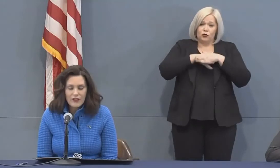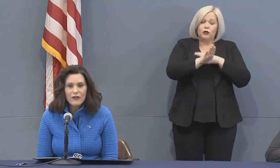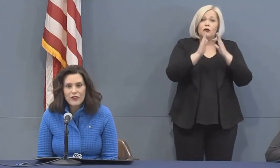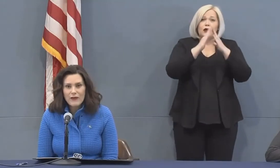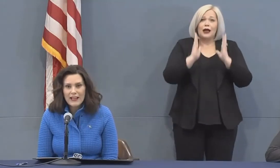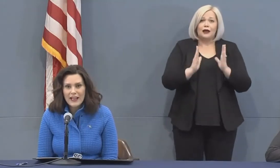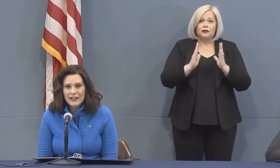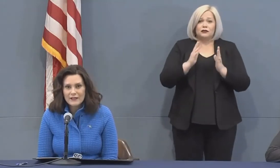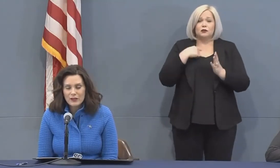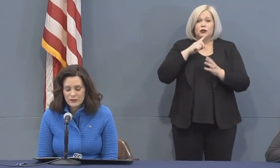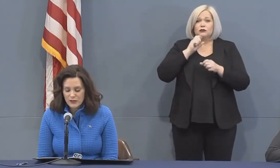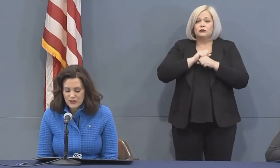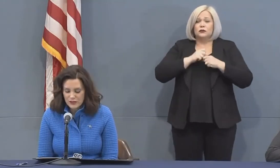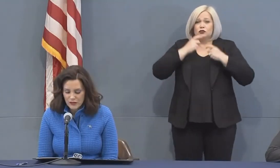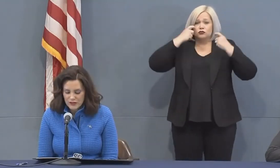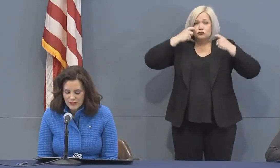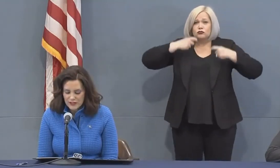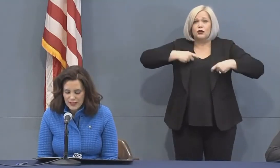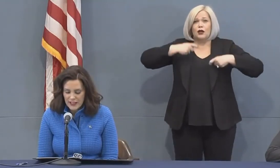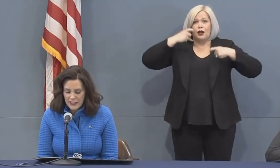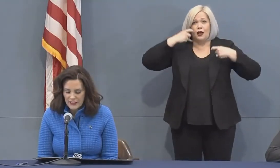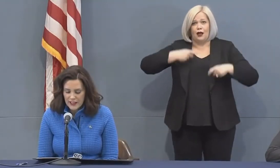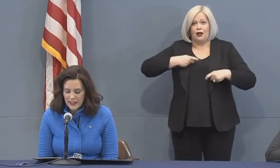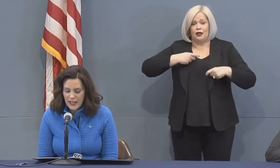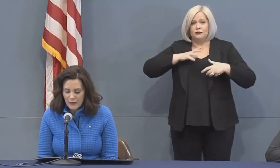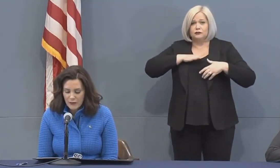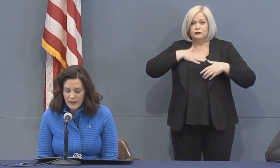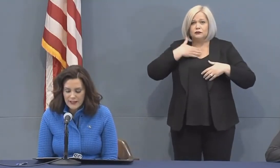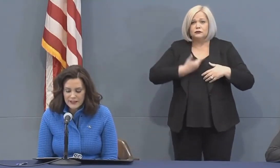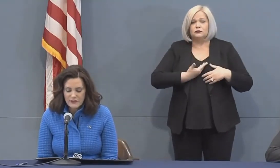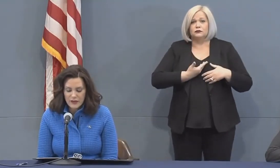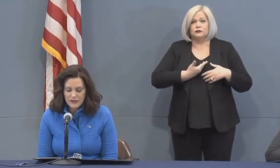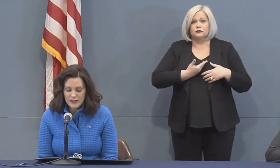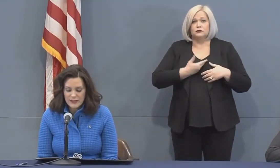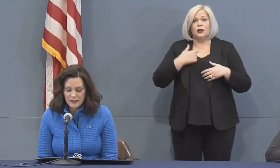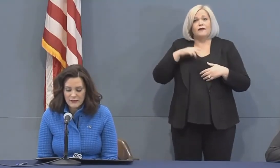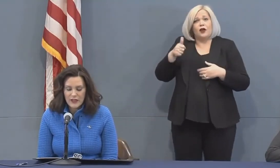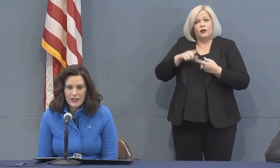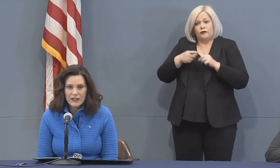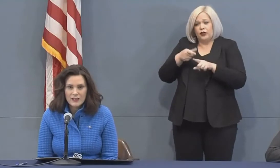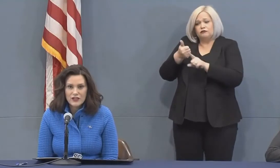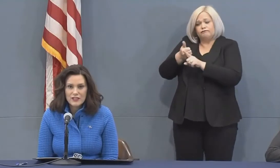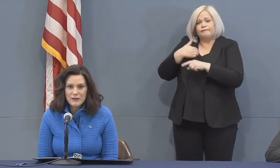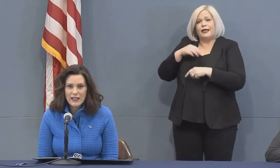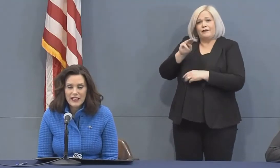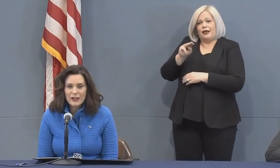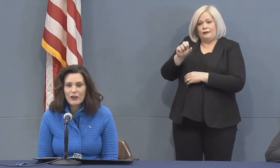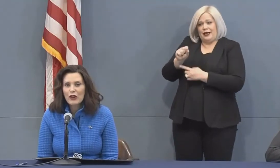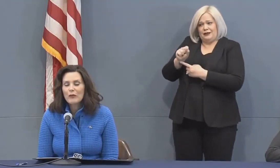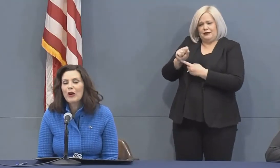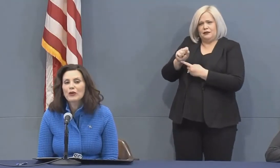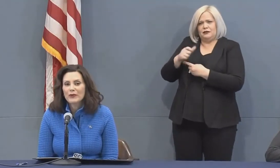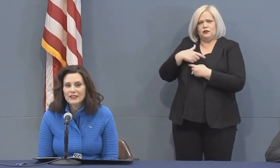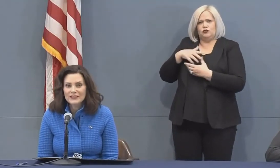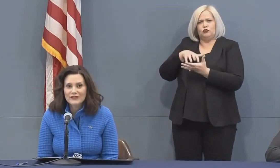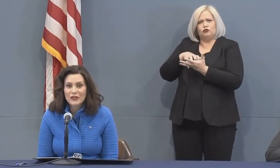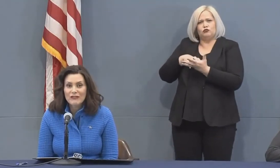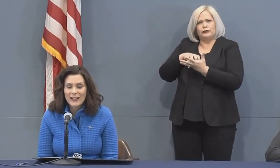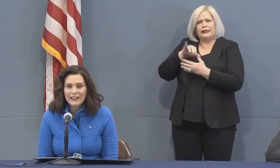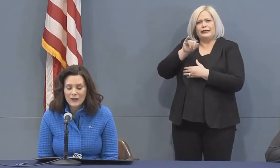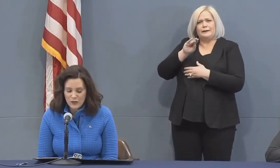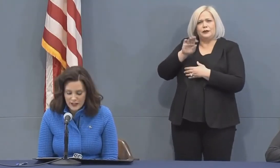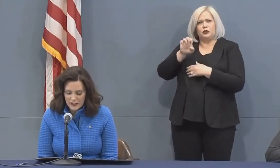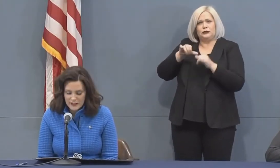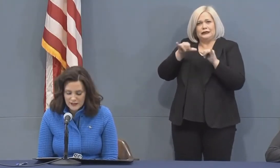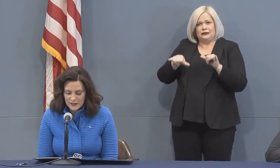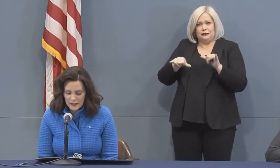Another friend of mine has multiple sclerosis and a compromised immune system. She has been in her apartment for